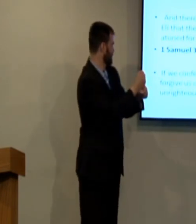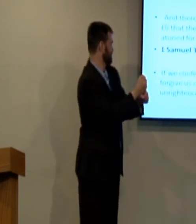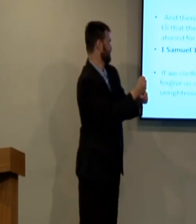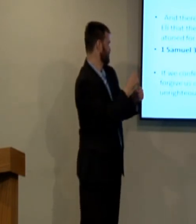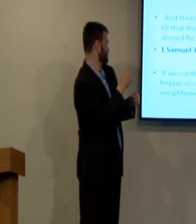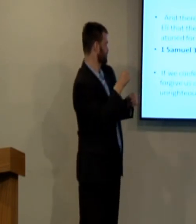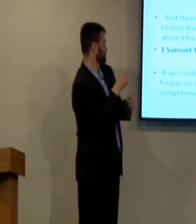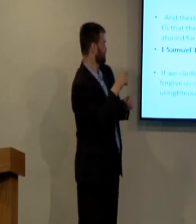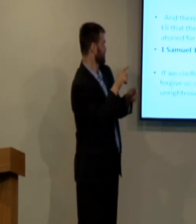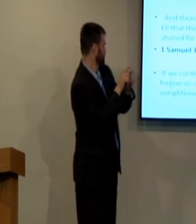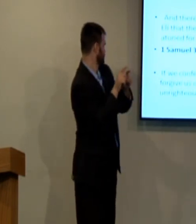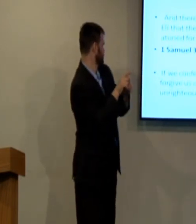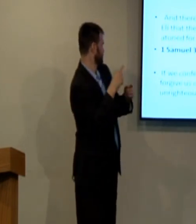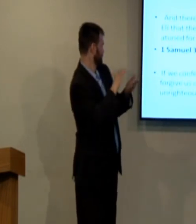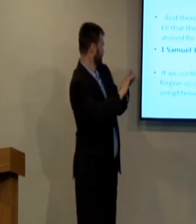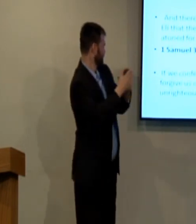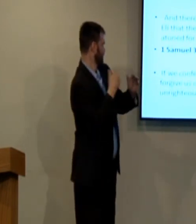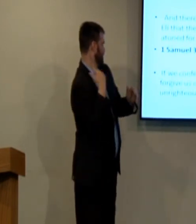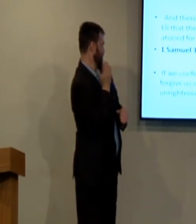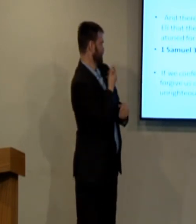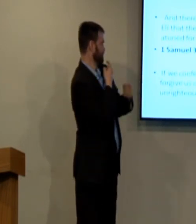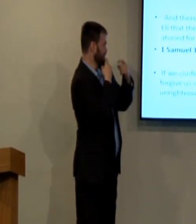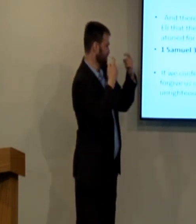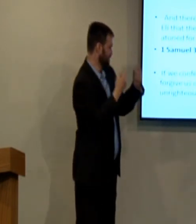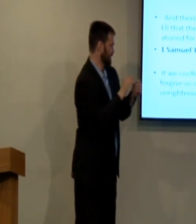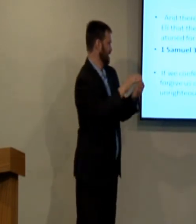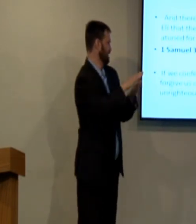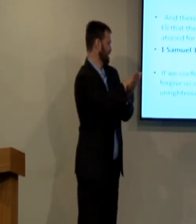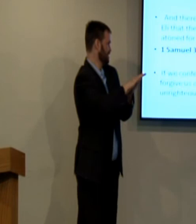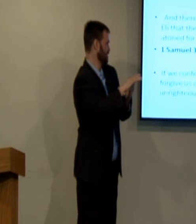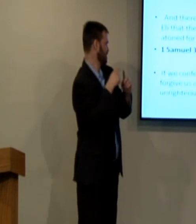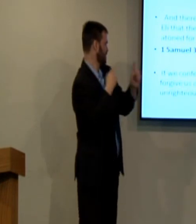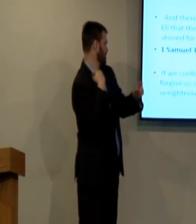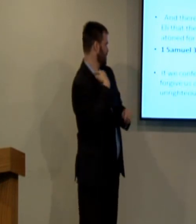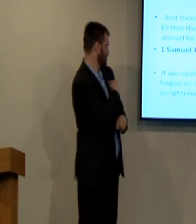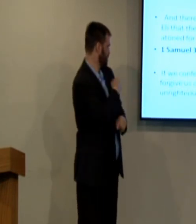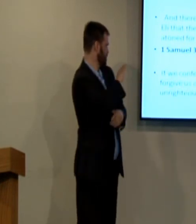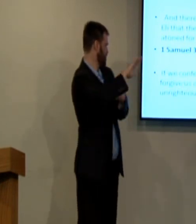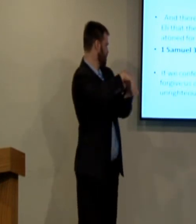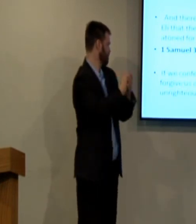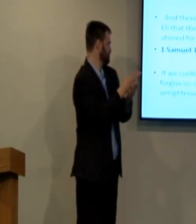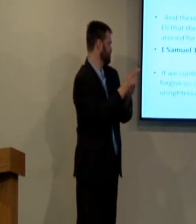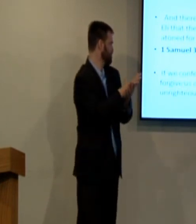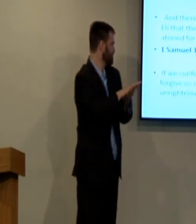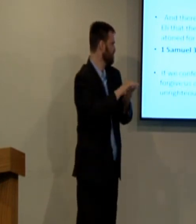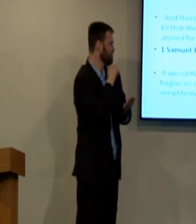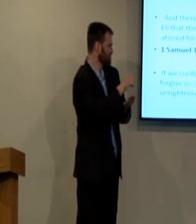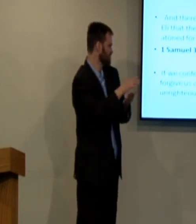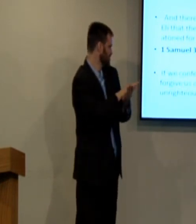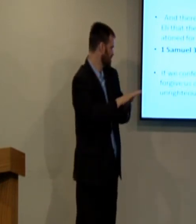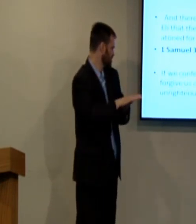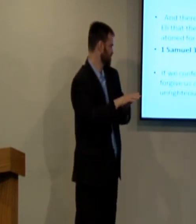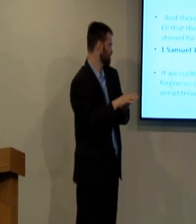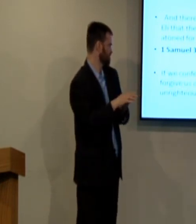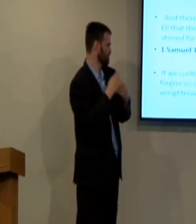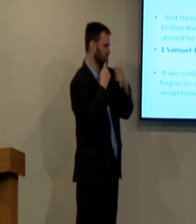is faithful and just to forgive us our sins and to cleanse us from all unrighteousness.